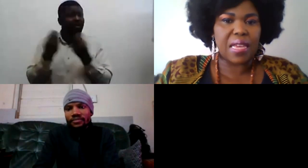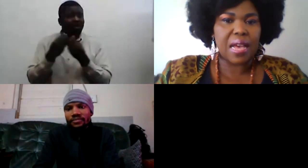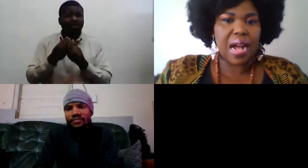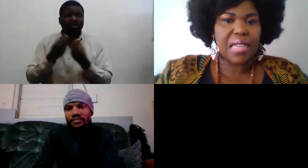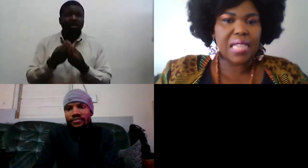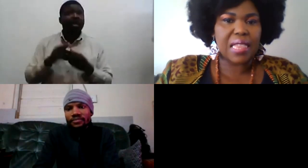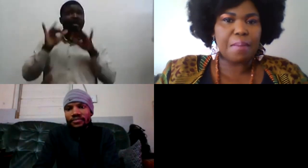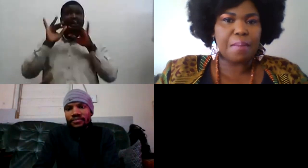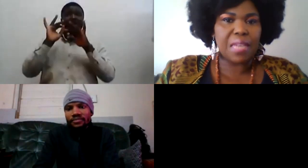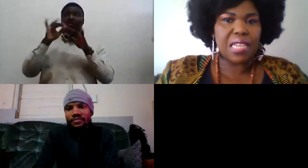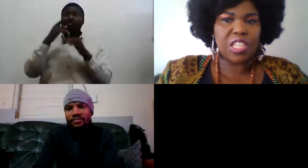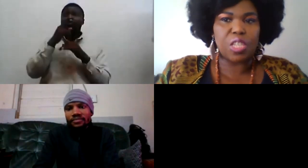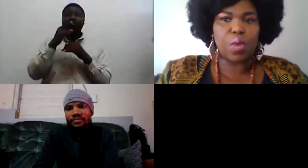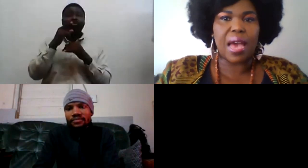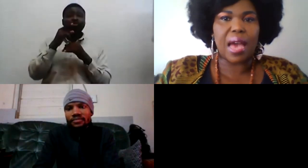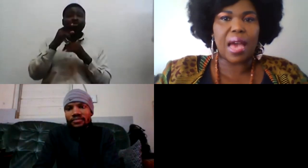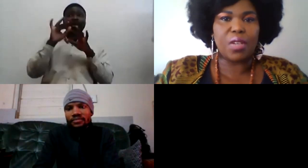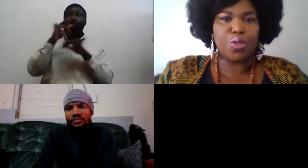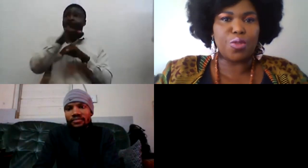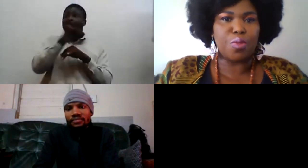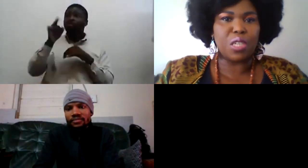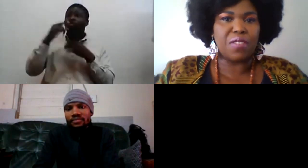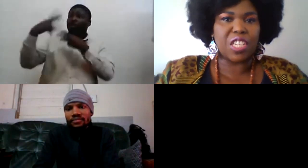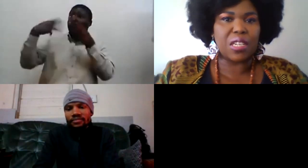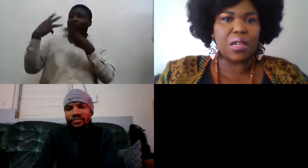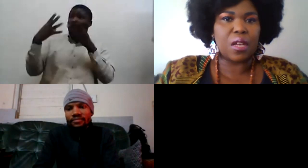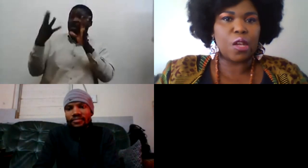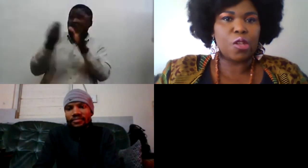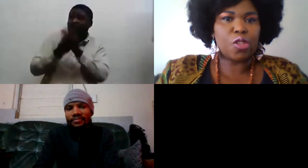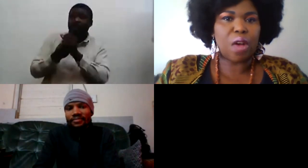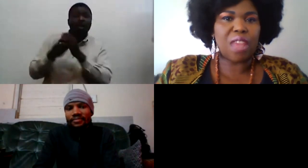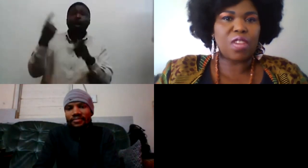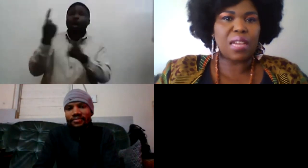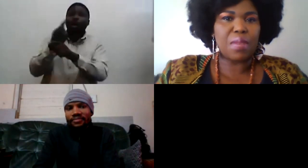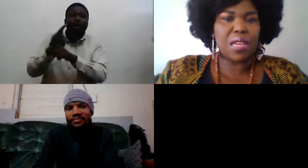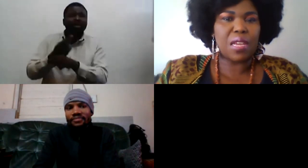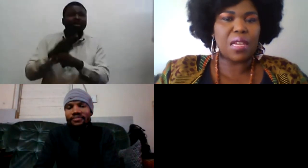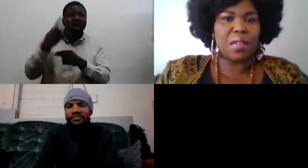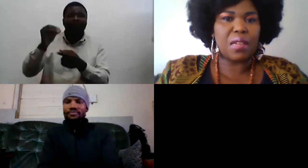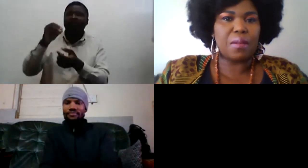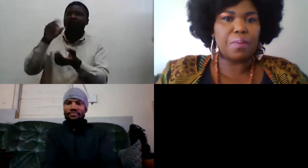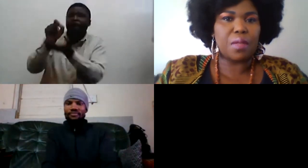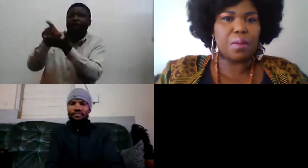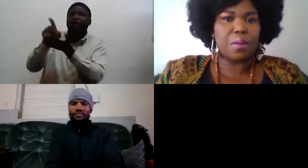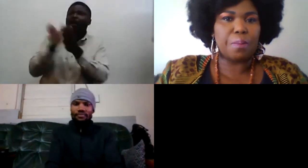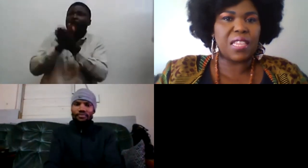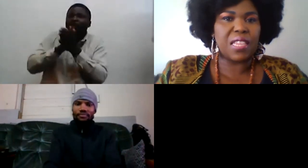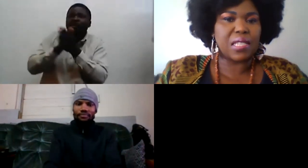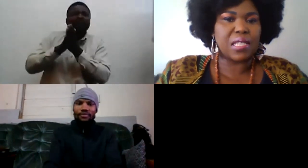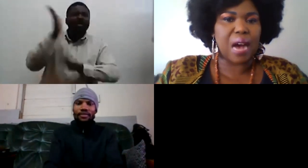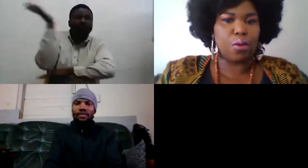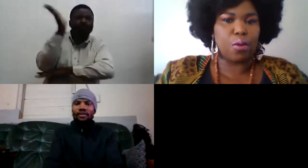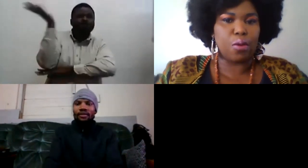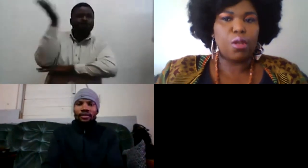day i send the messages where i do motivation so i thought let me bring this